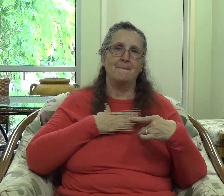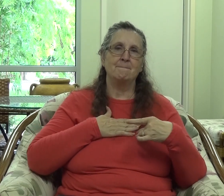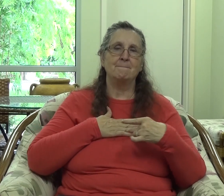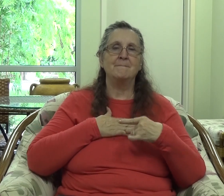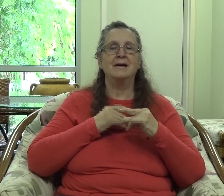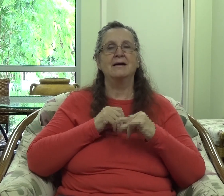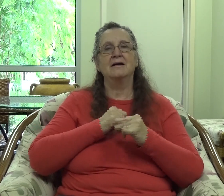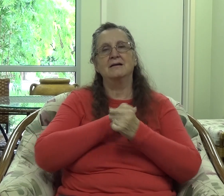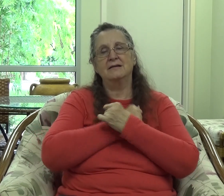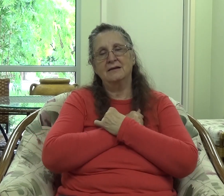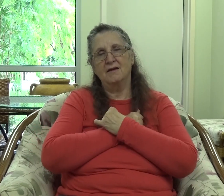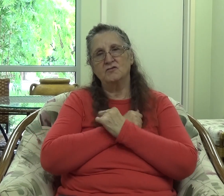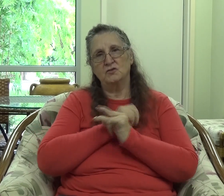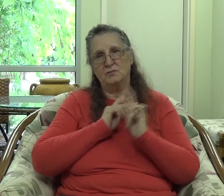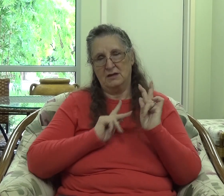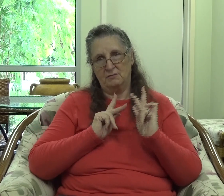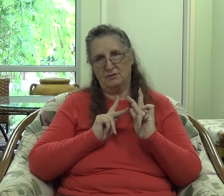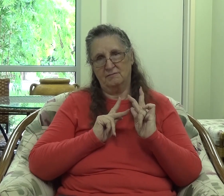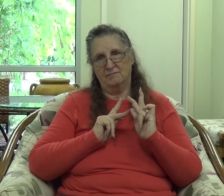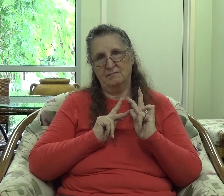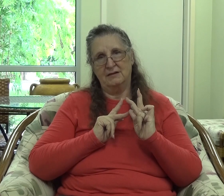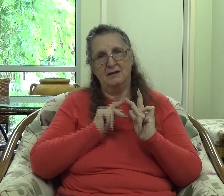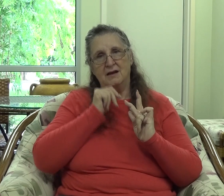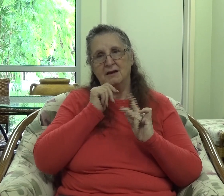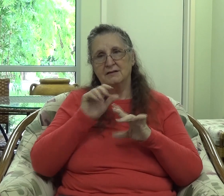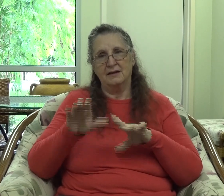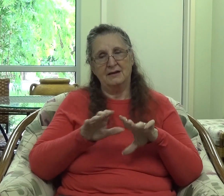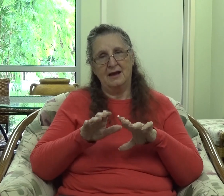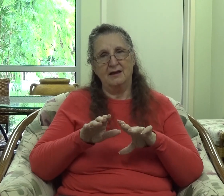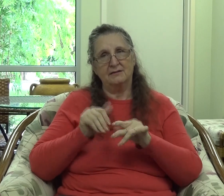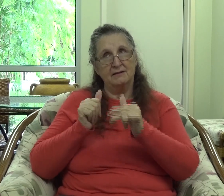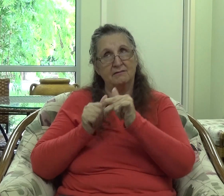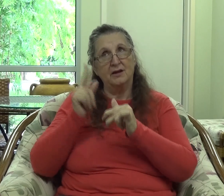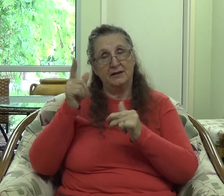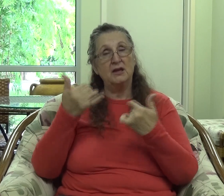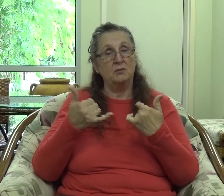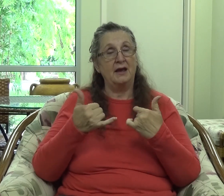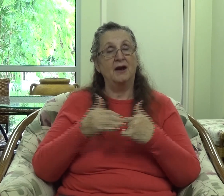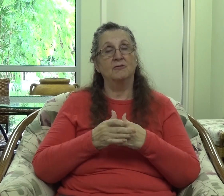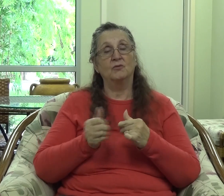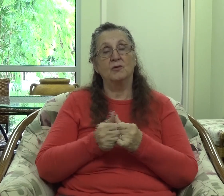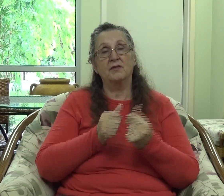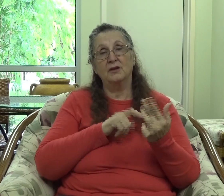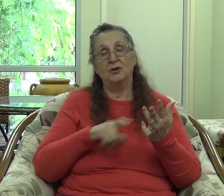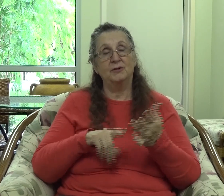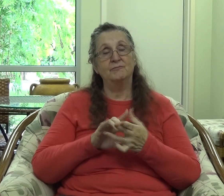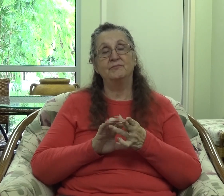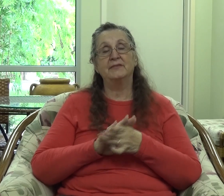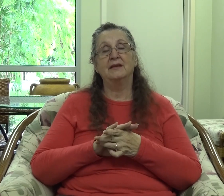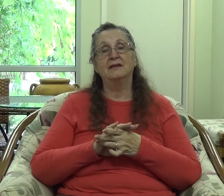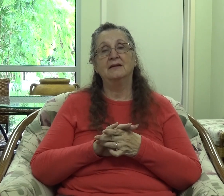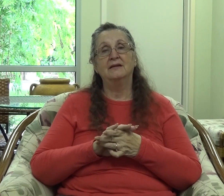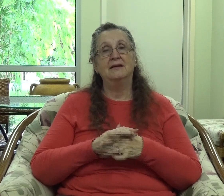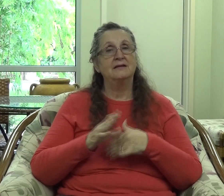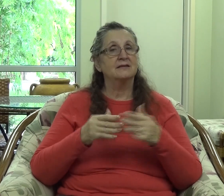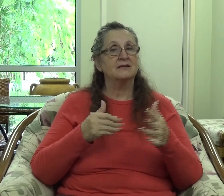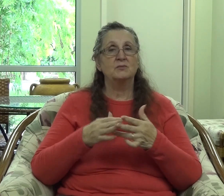that are not actively walking with the Lord. And that even though I cannot see the